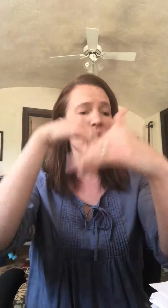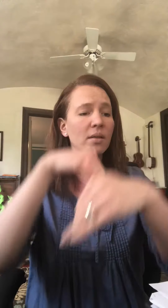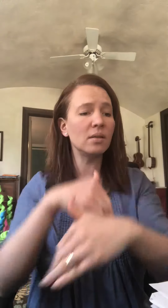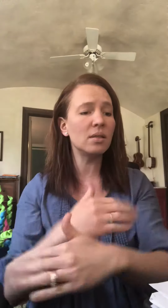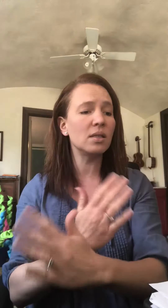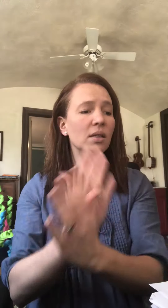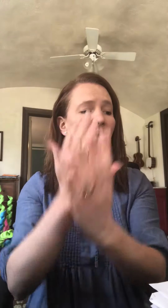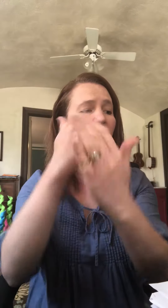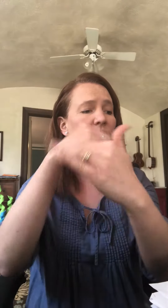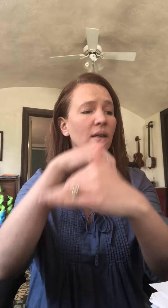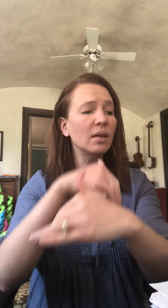sea